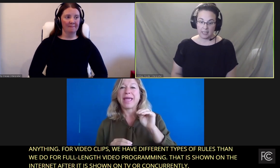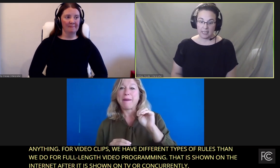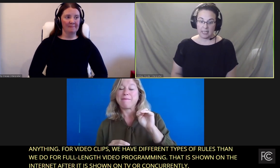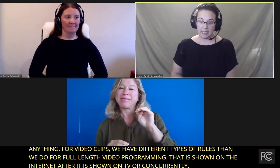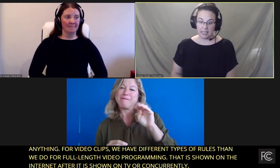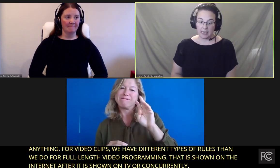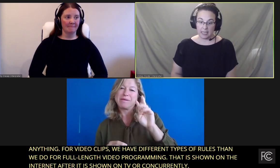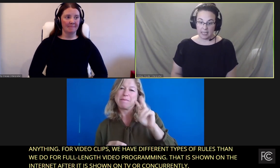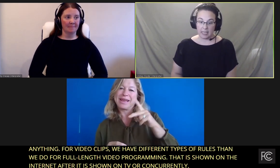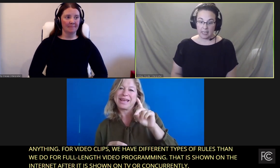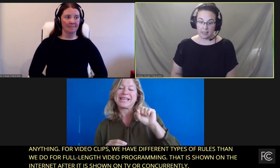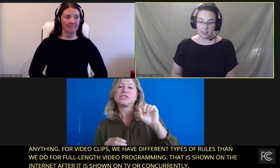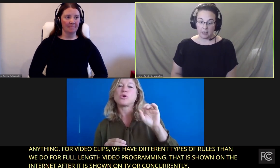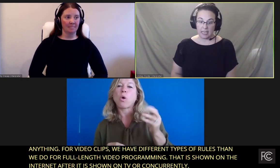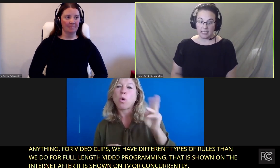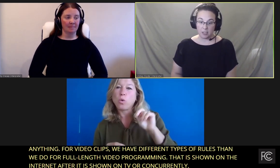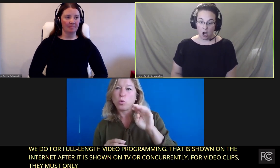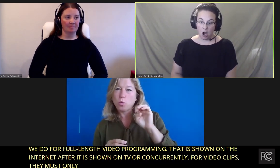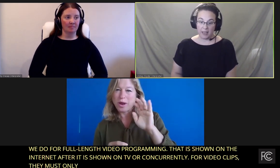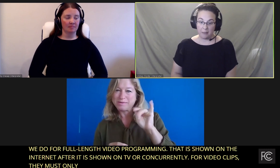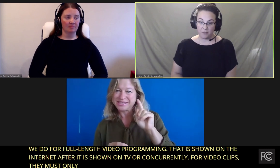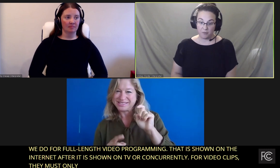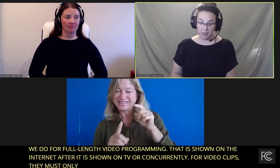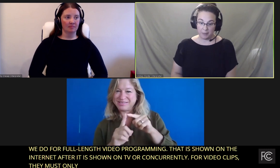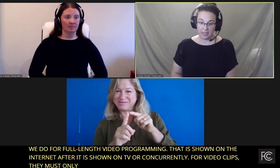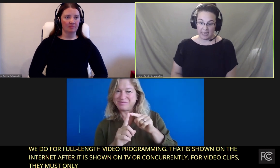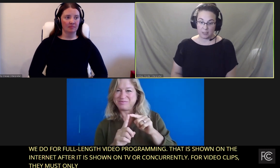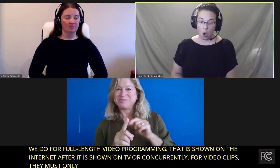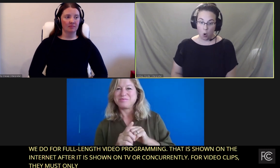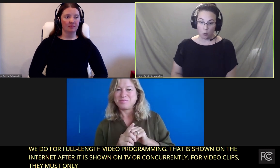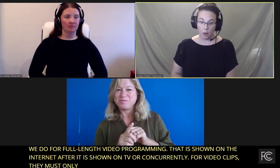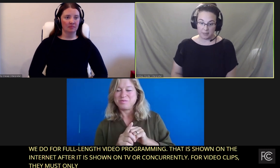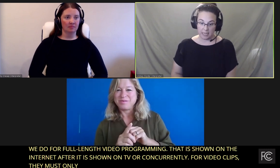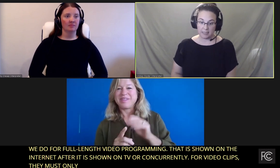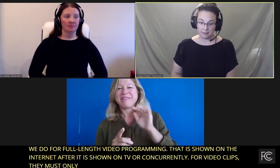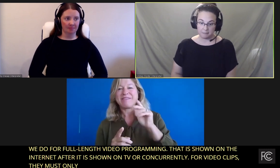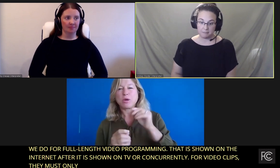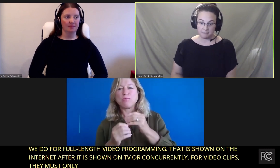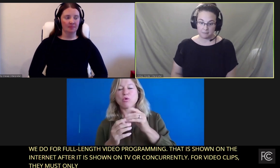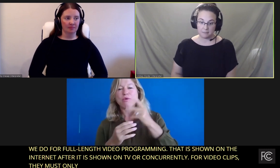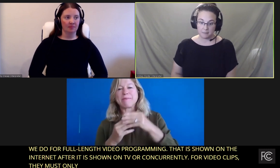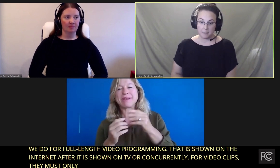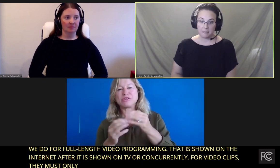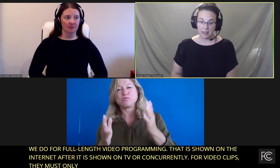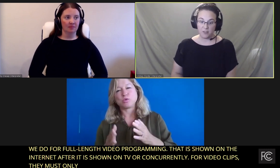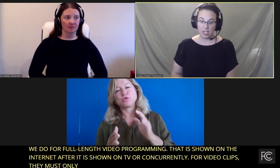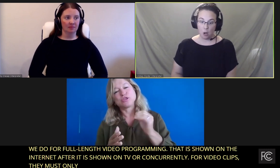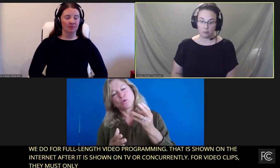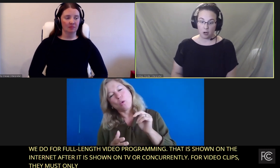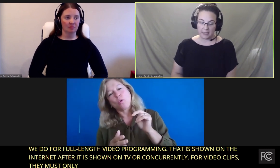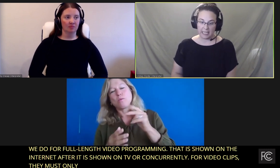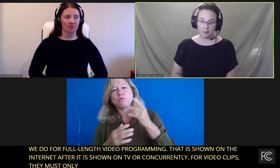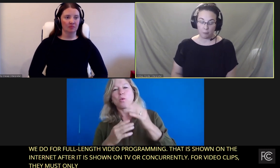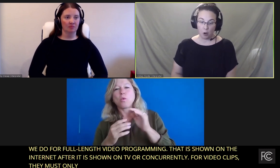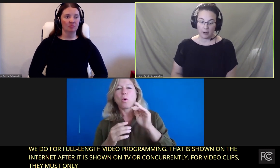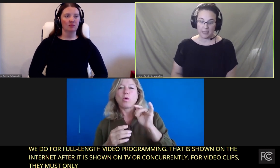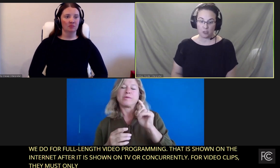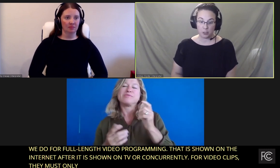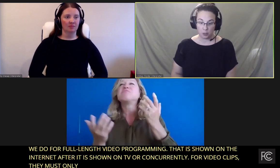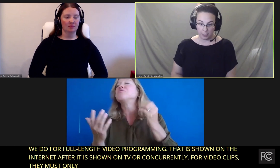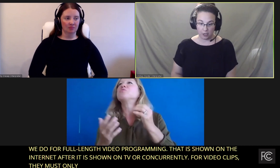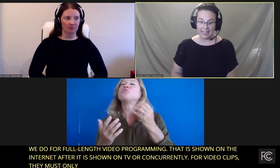it is on the MVPD's own website. The video programming